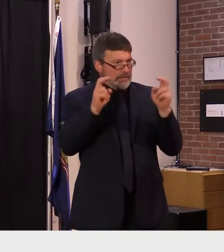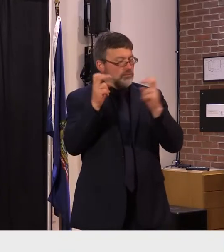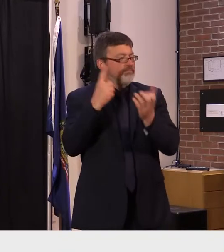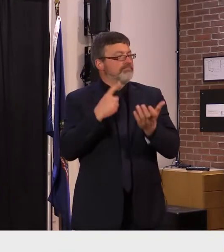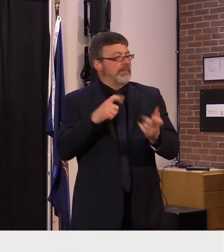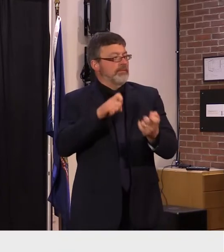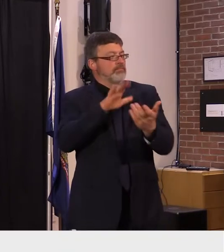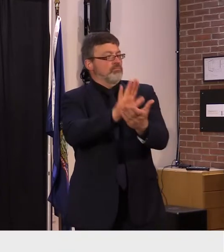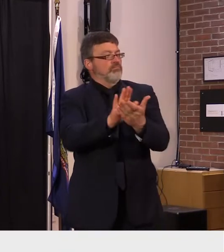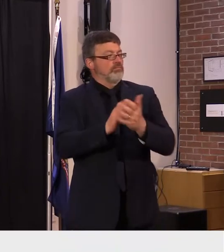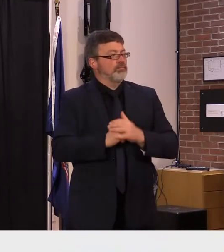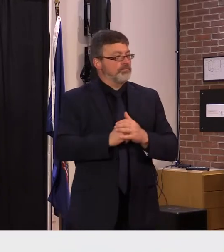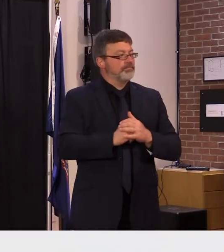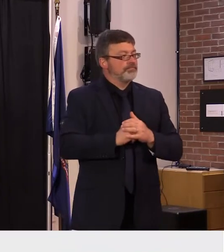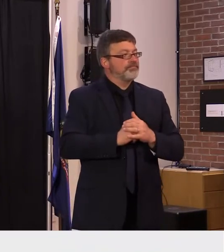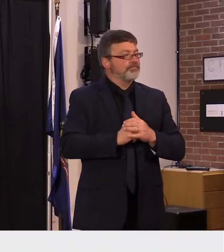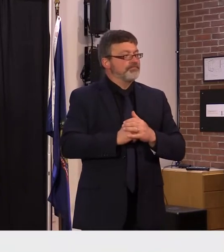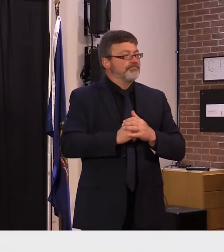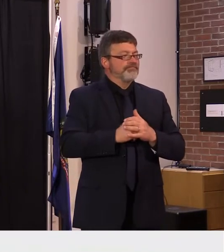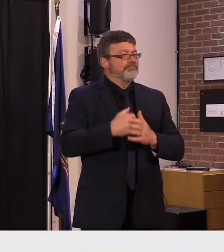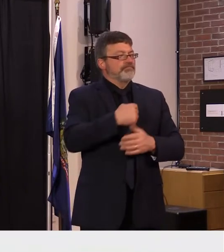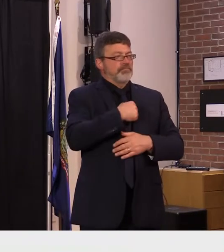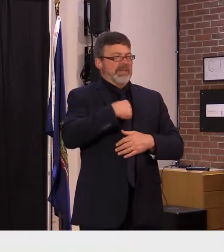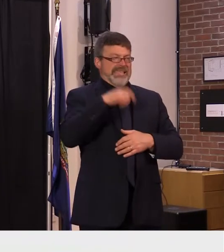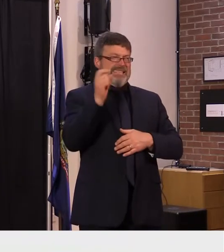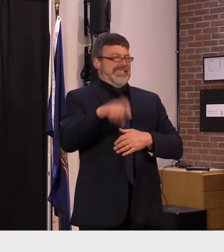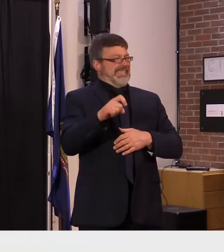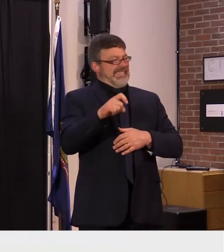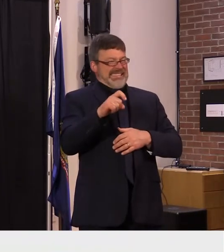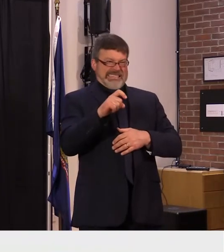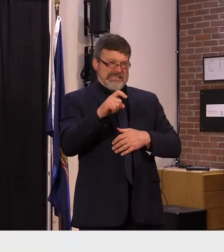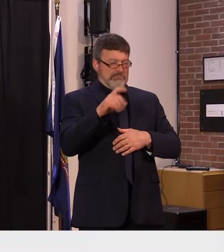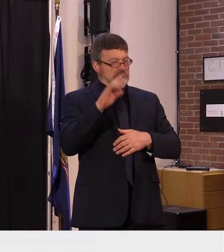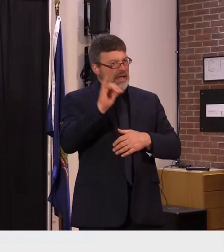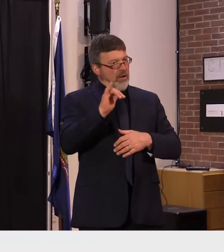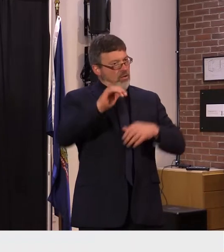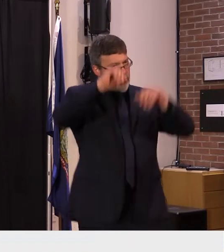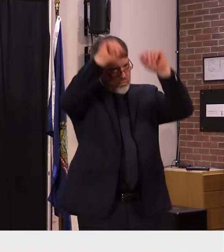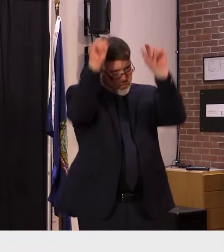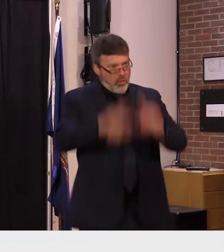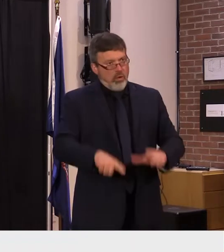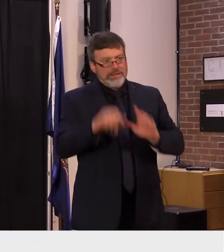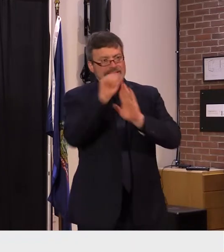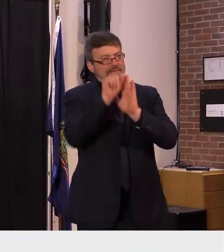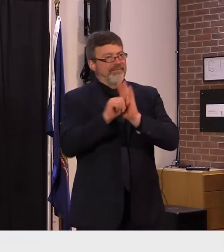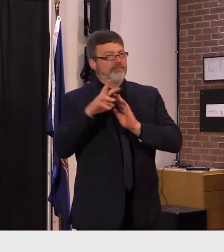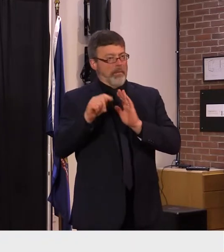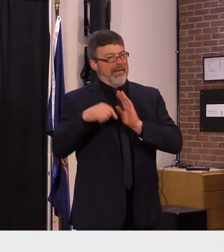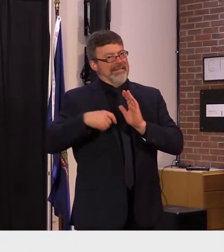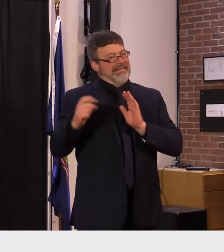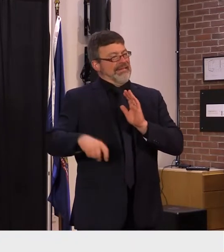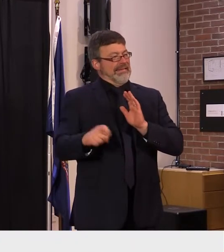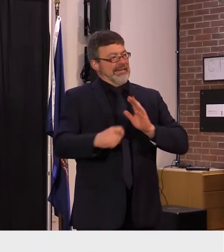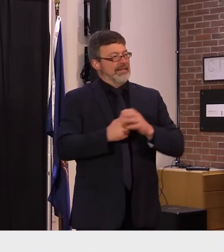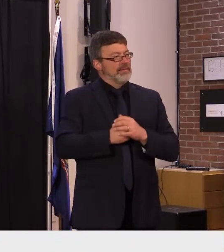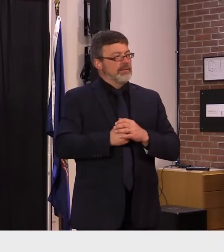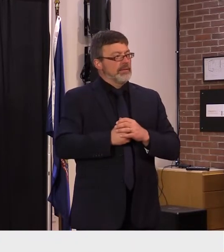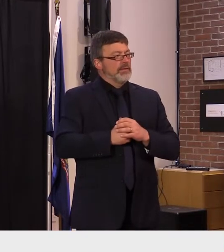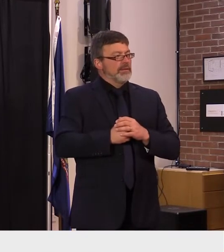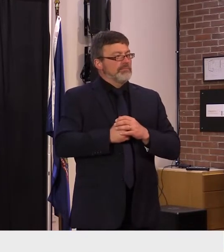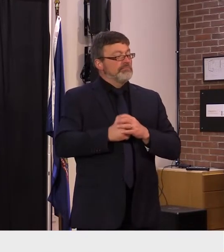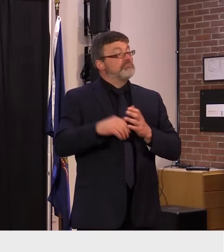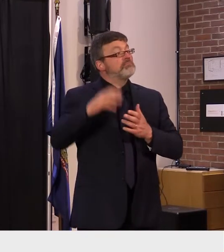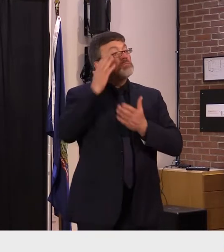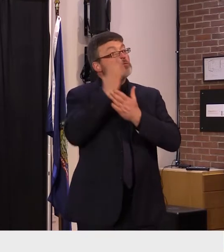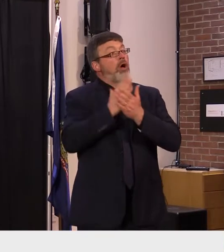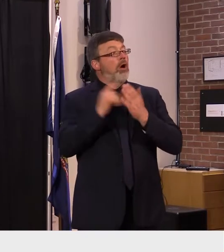in every region of the state we already have a strong integration of these services in some areas of the state but some areas need to